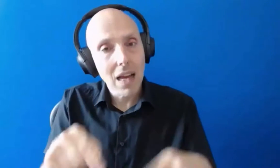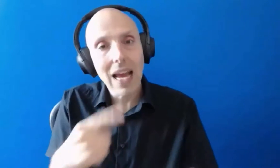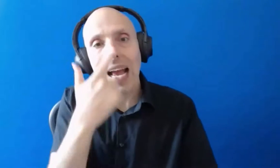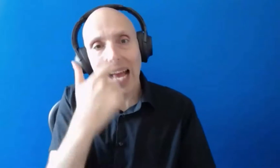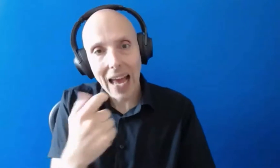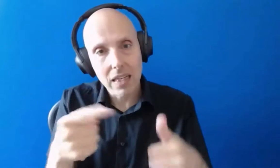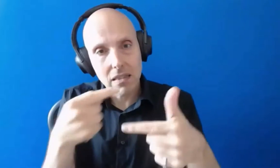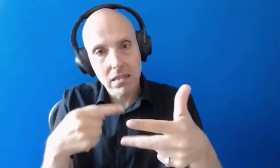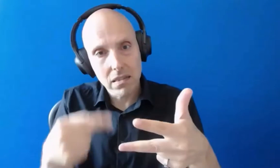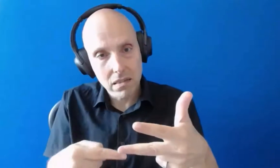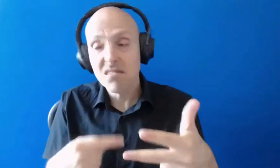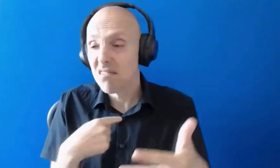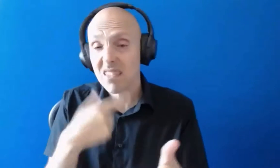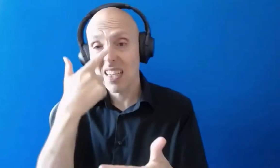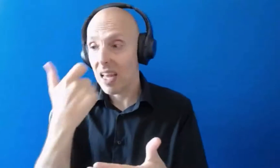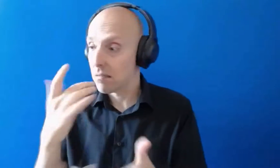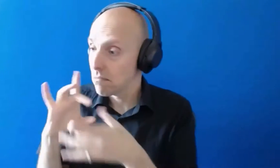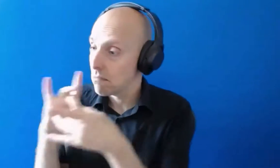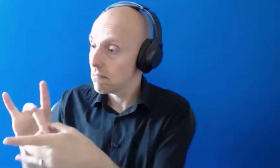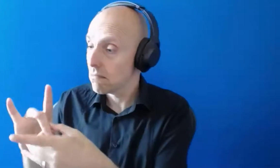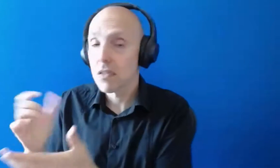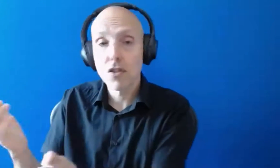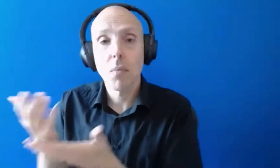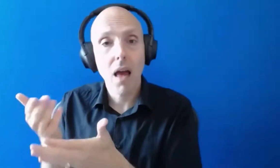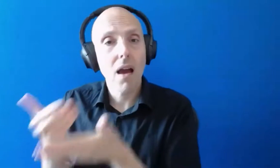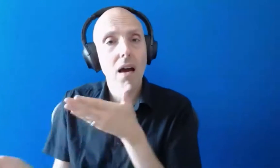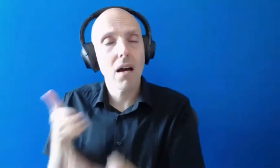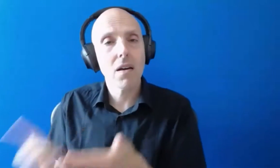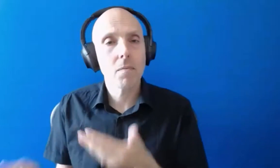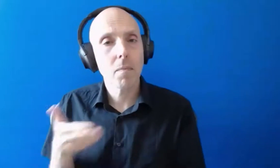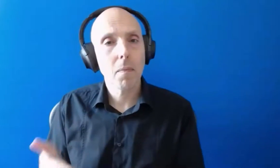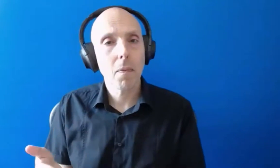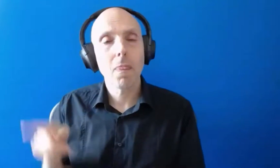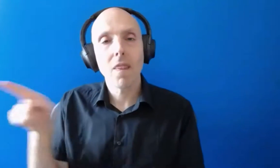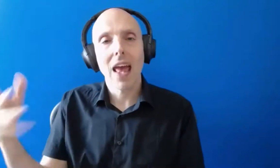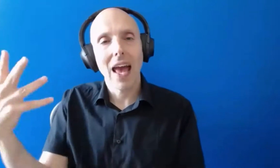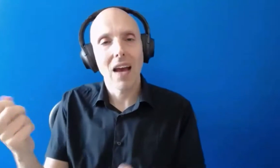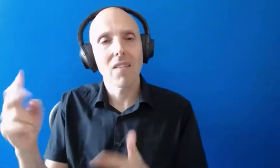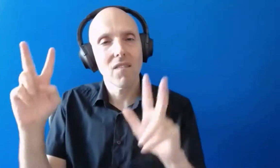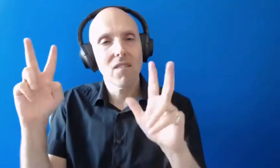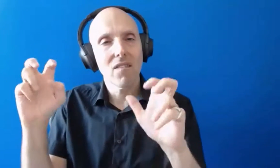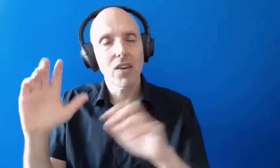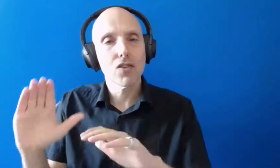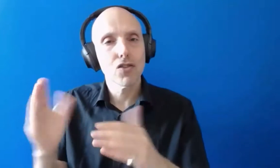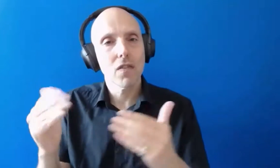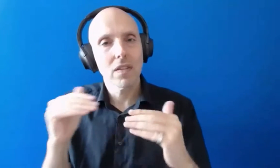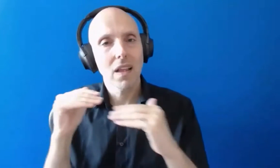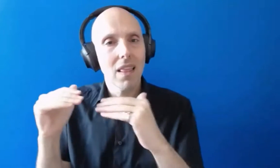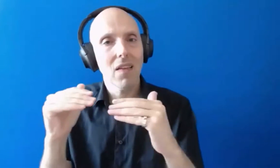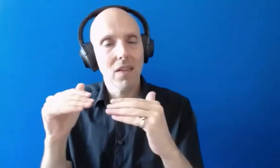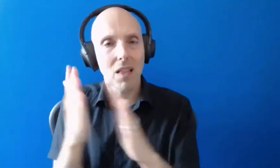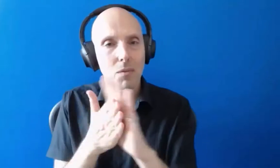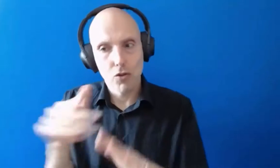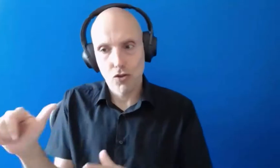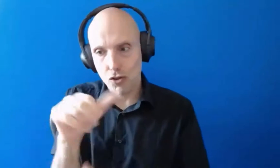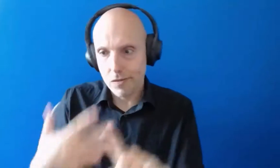supplier and arrange that delivery and suppliers do have um a service level that they have to adhere to so you should um should be able to get that